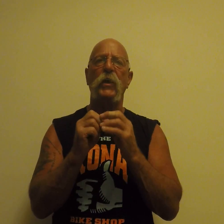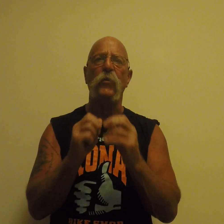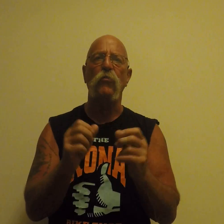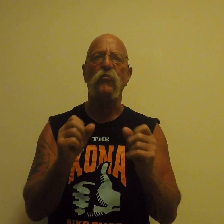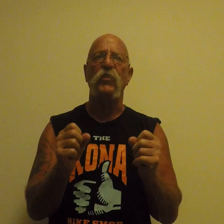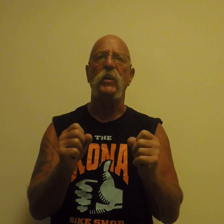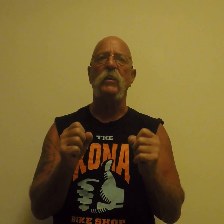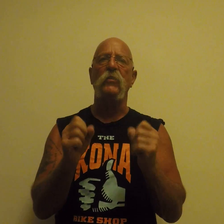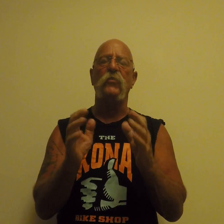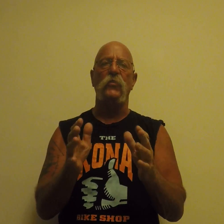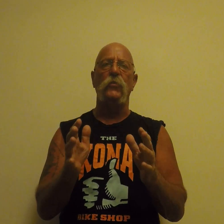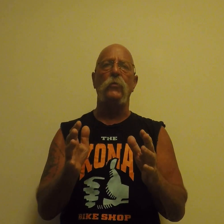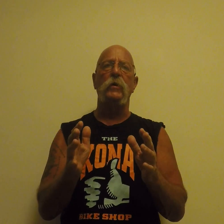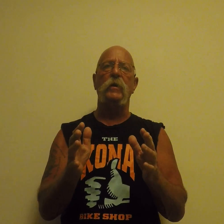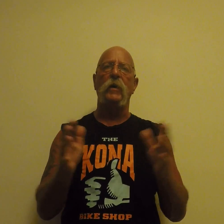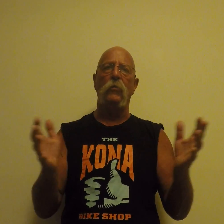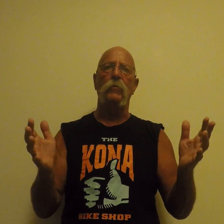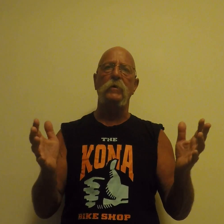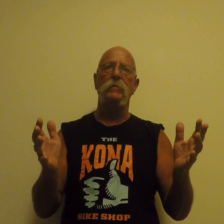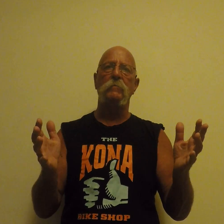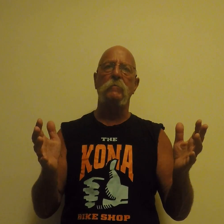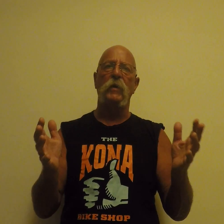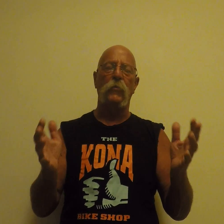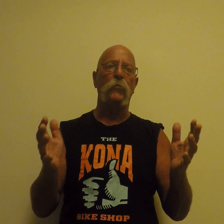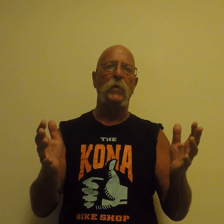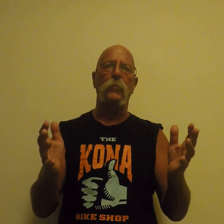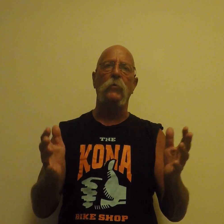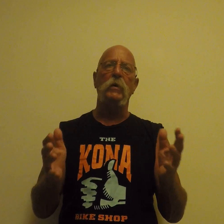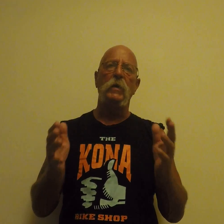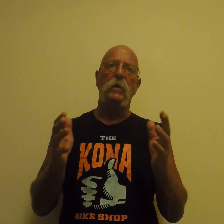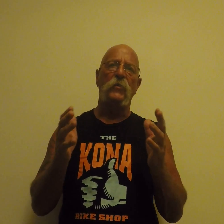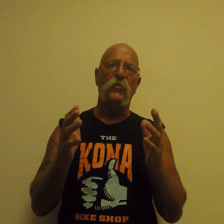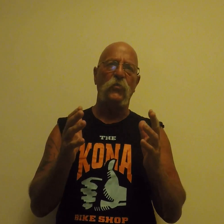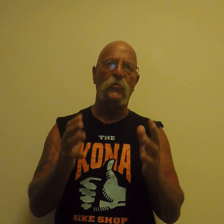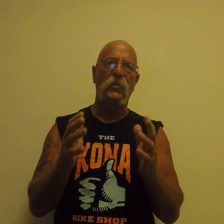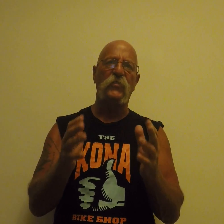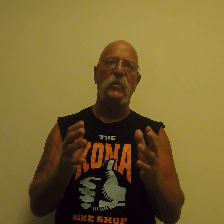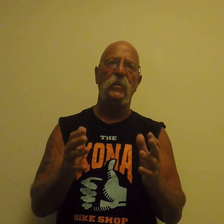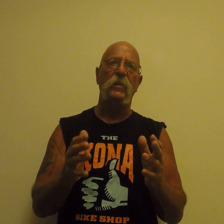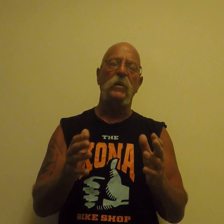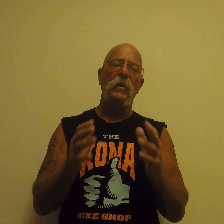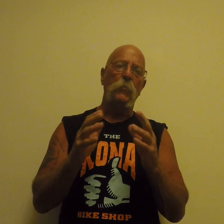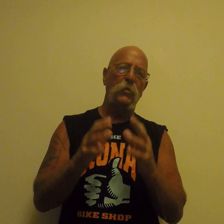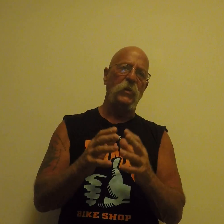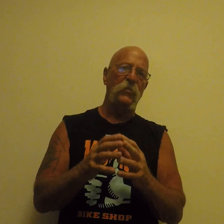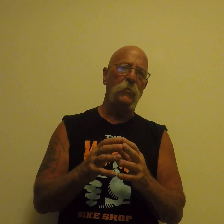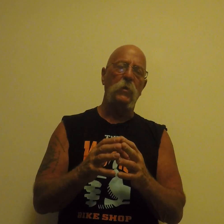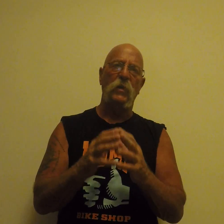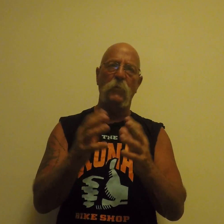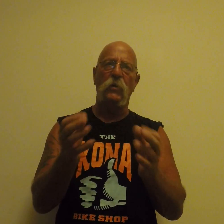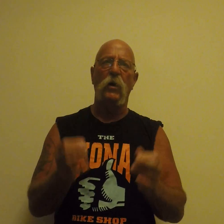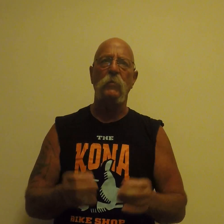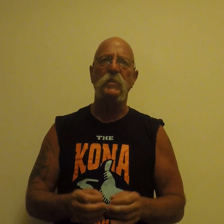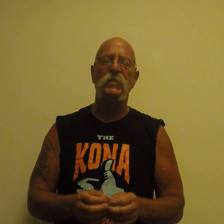energy to help other people to succeed. Please leave me comments.